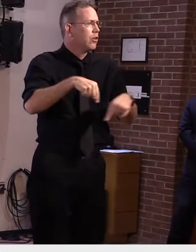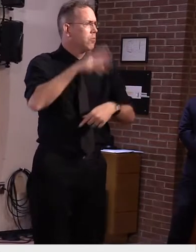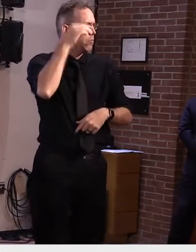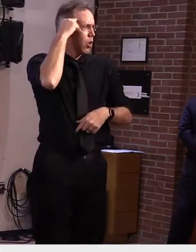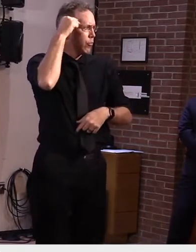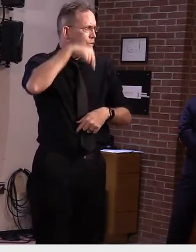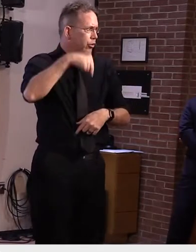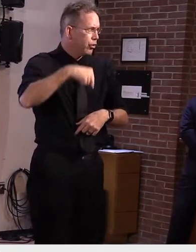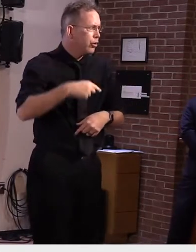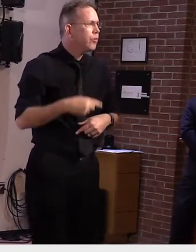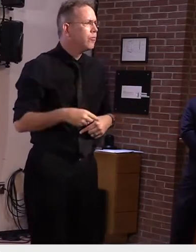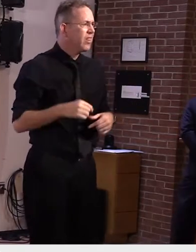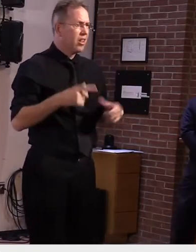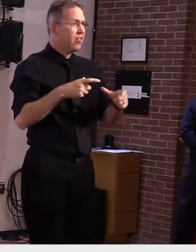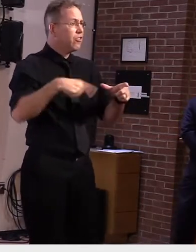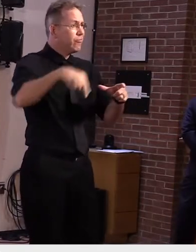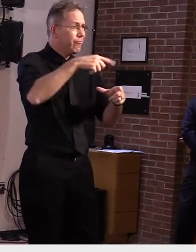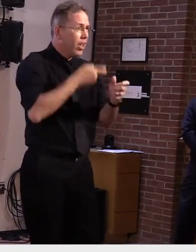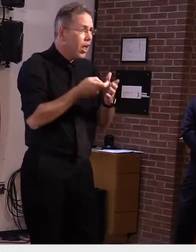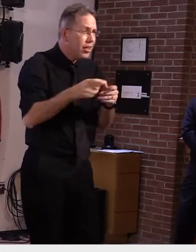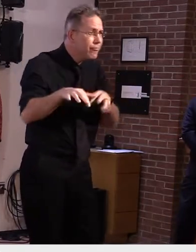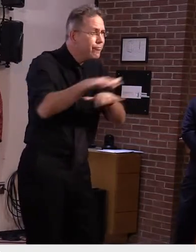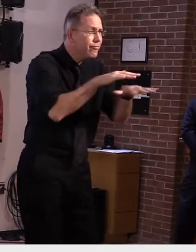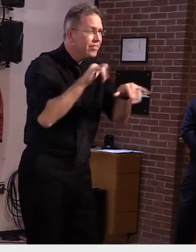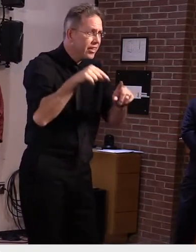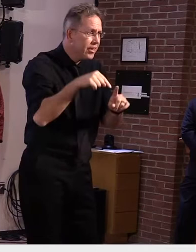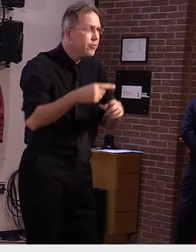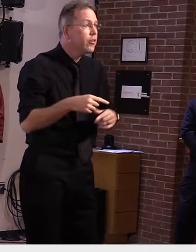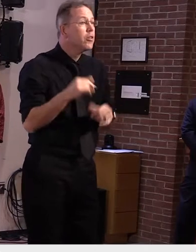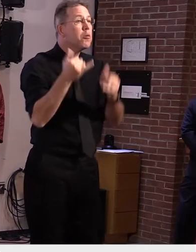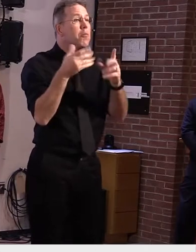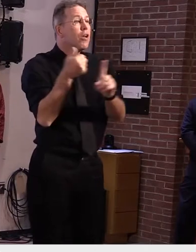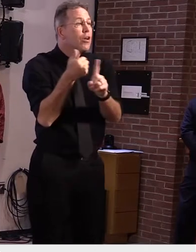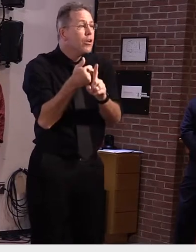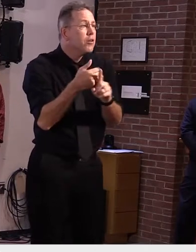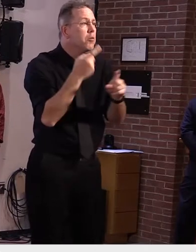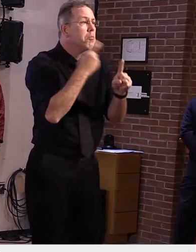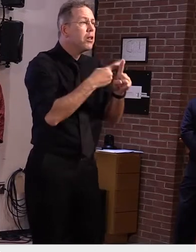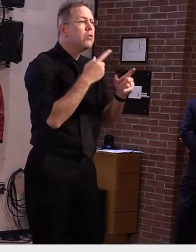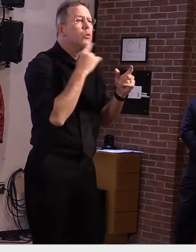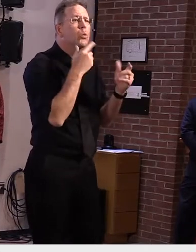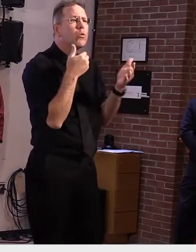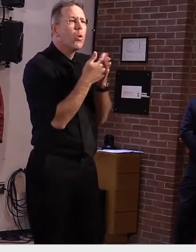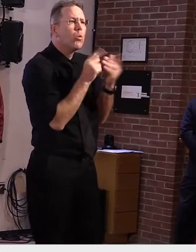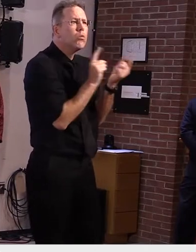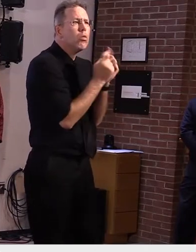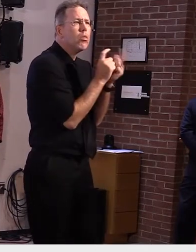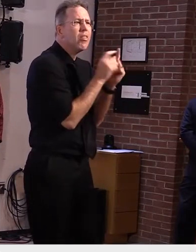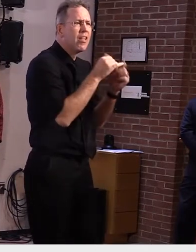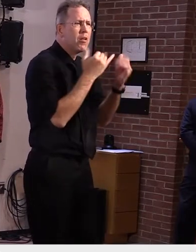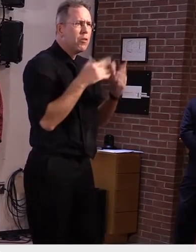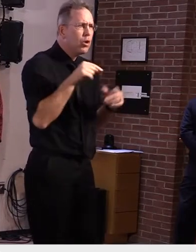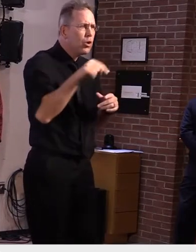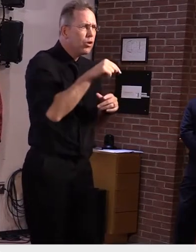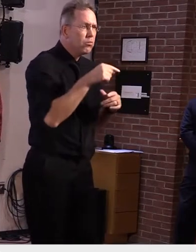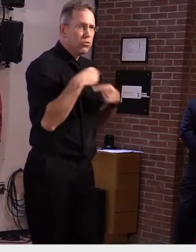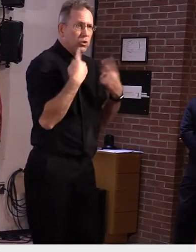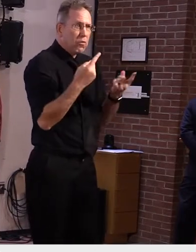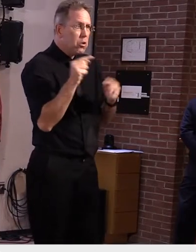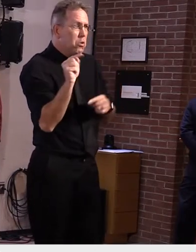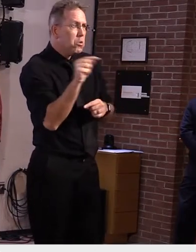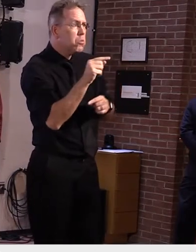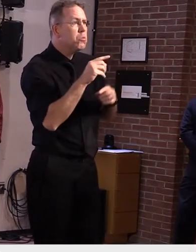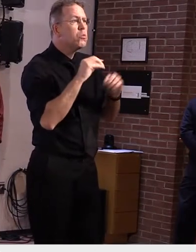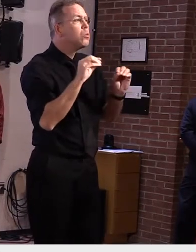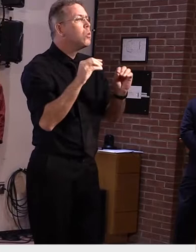appears that cases are limited to players and their close contacts. So far, there's no indication of community spread of the virus.